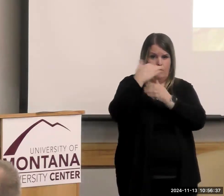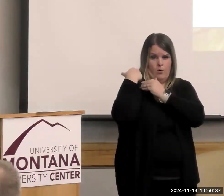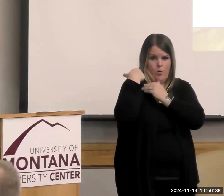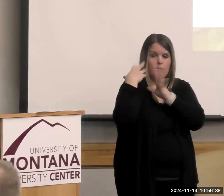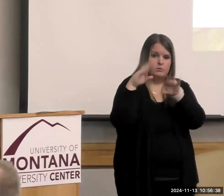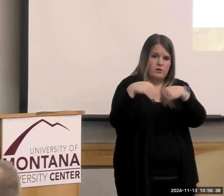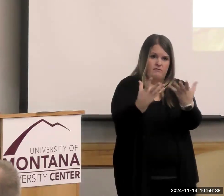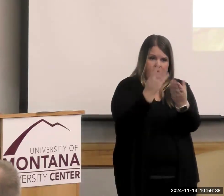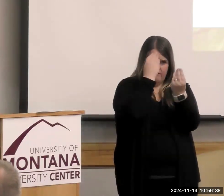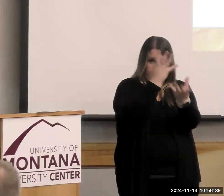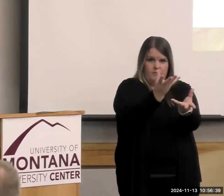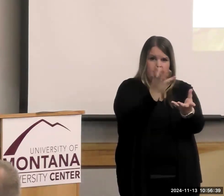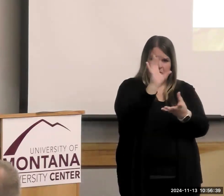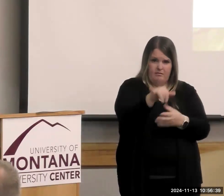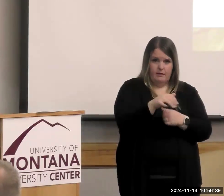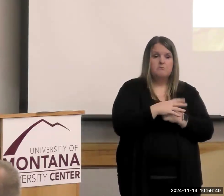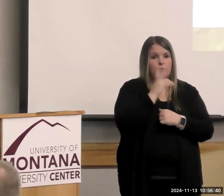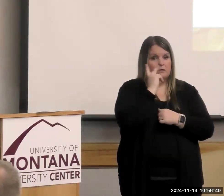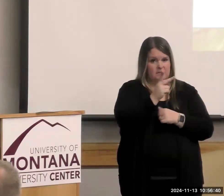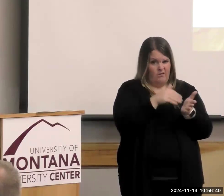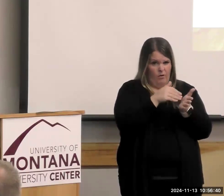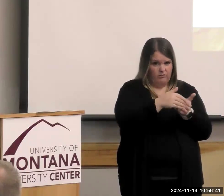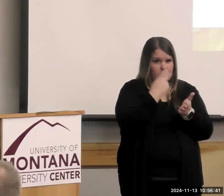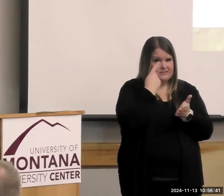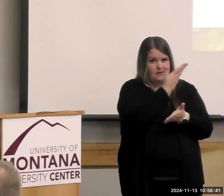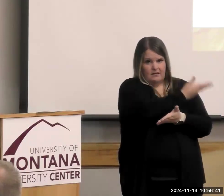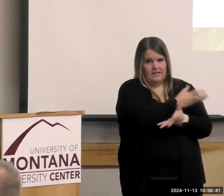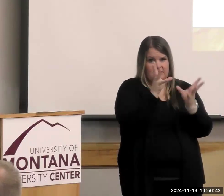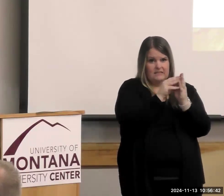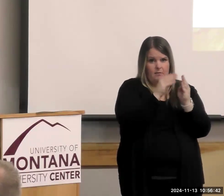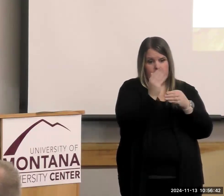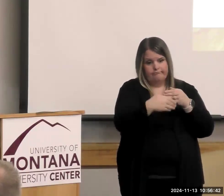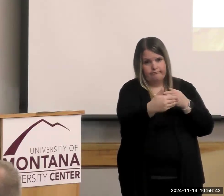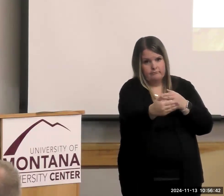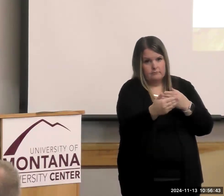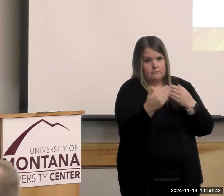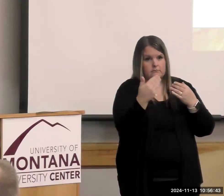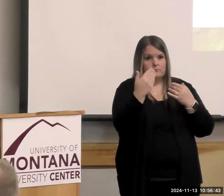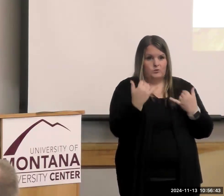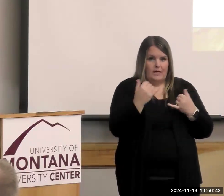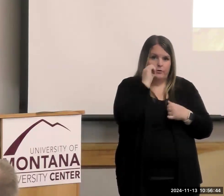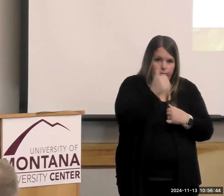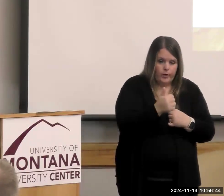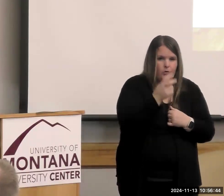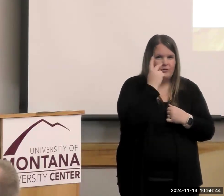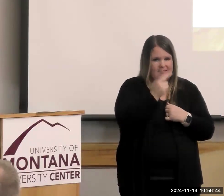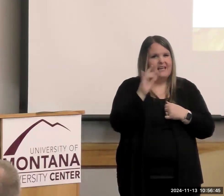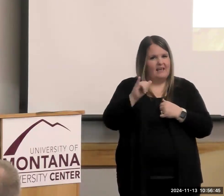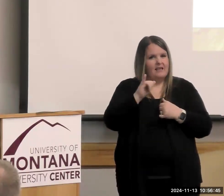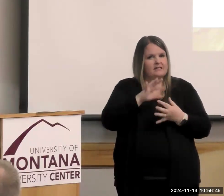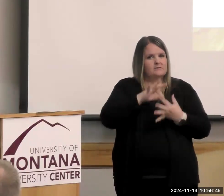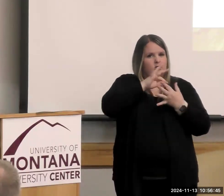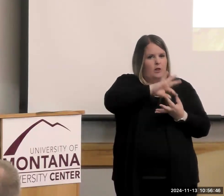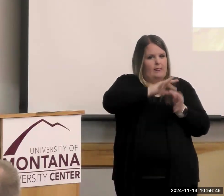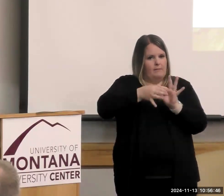you'll see as we talk, as this summit unfolds, what a contribution this organization is